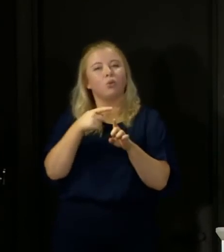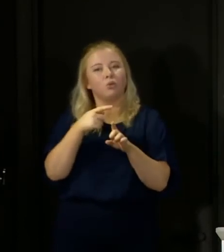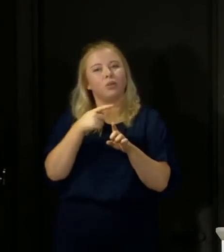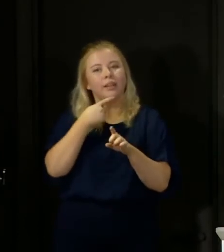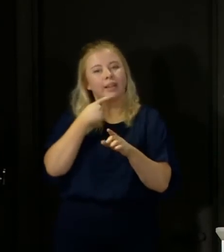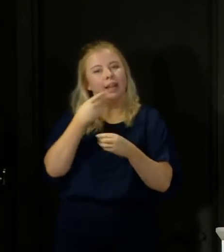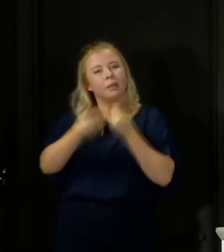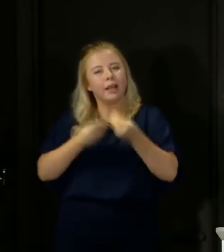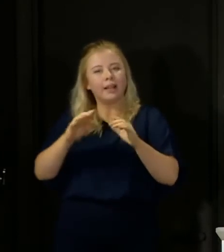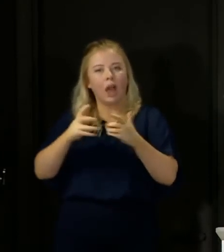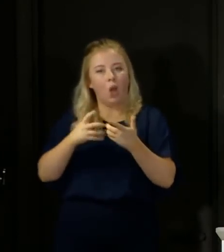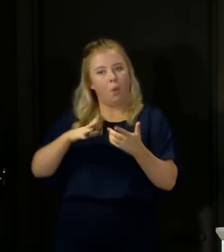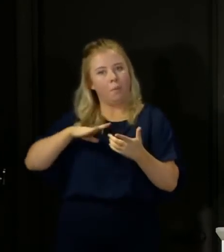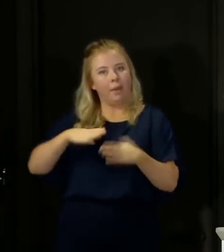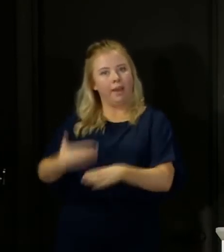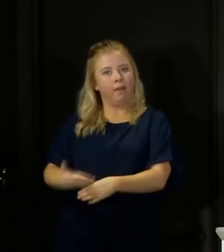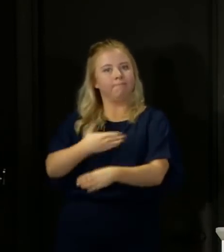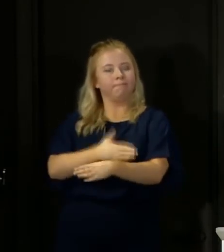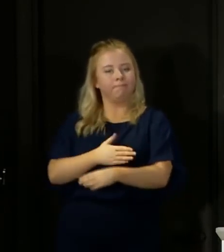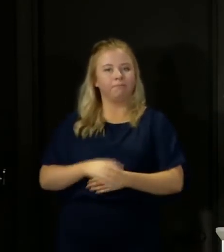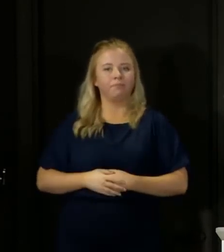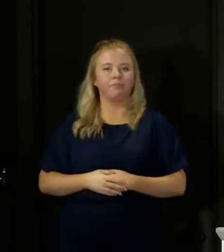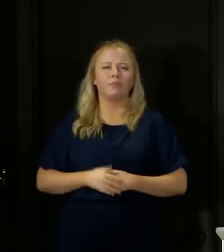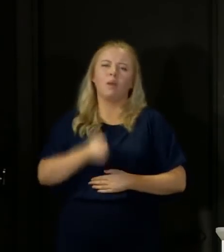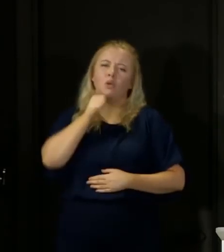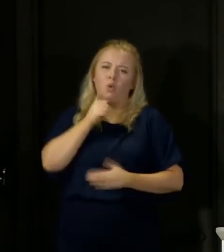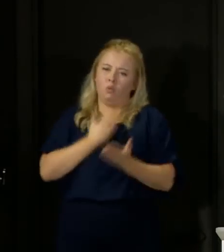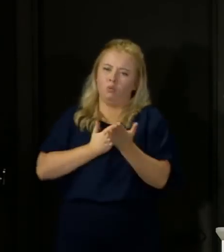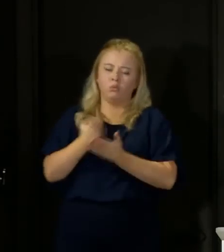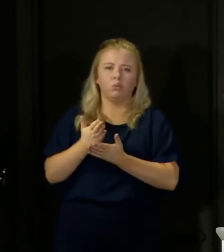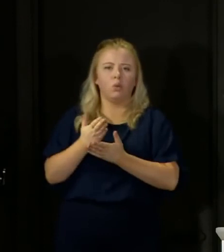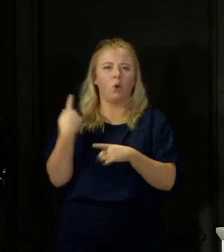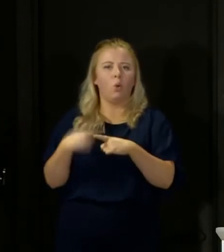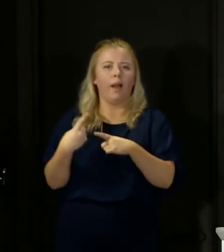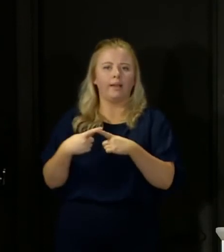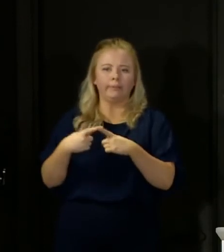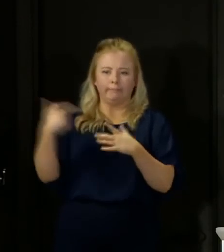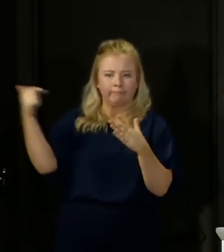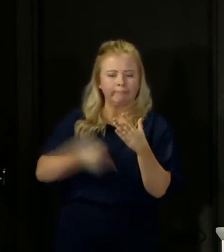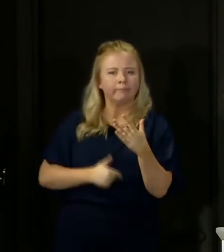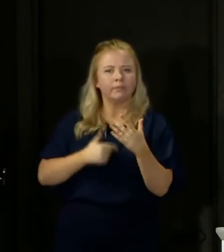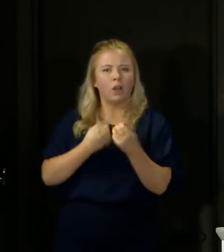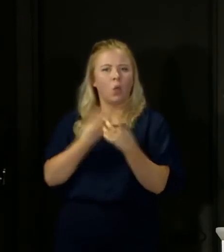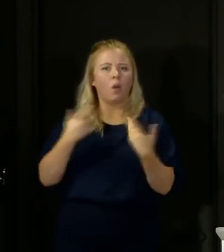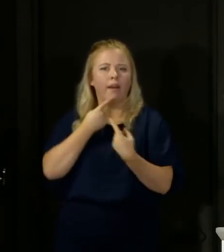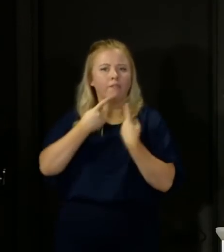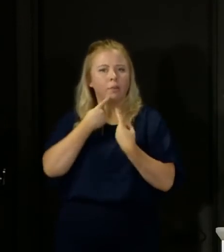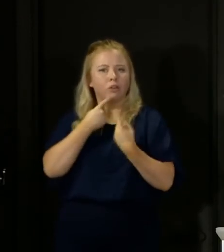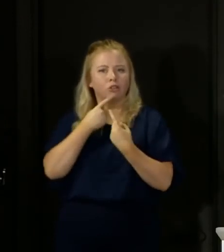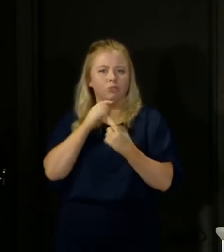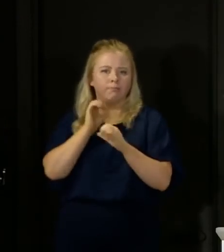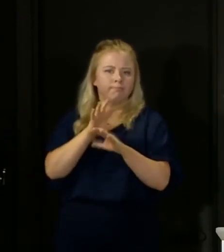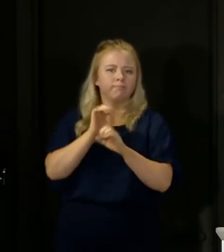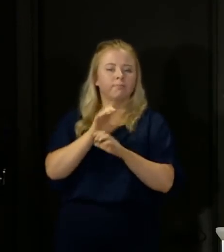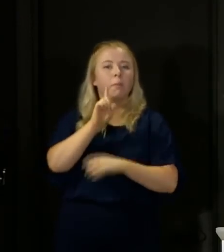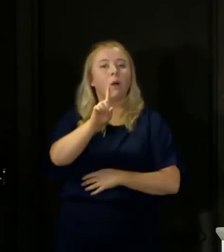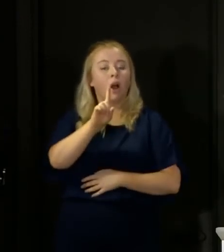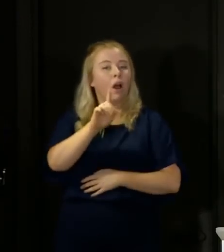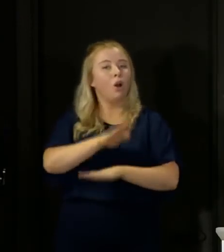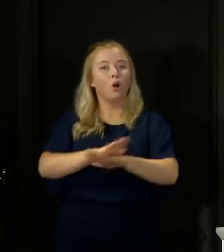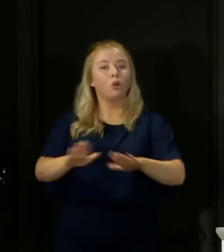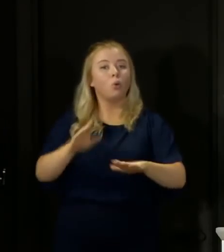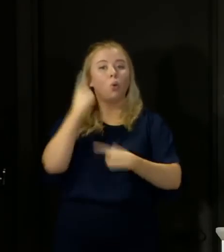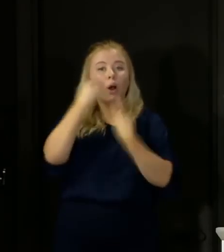advance. Now, I know I've just run through a lot of information there for you to take in, but don't worry.